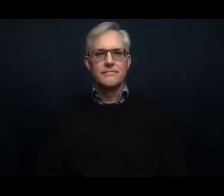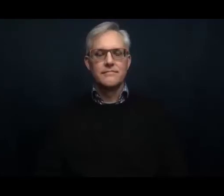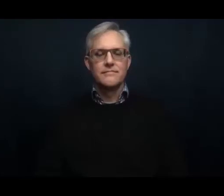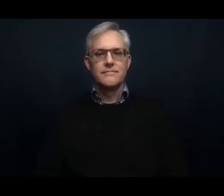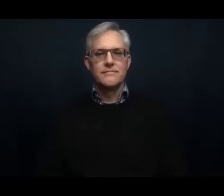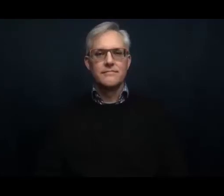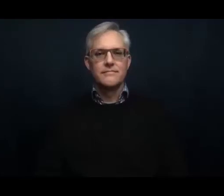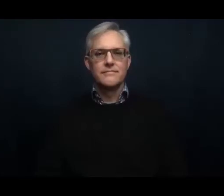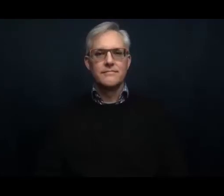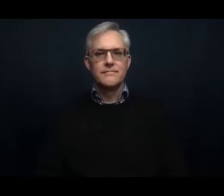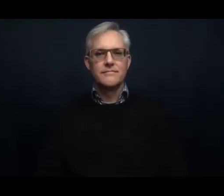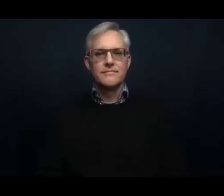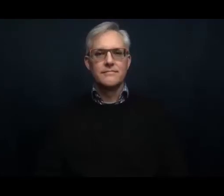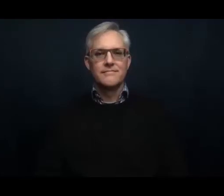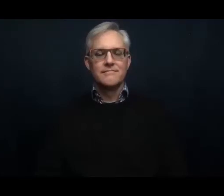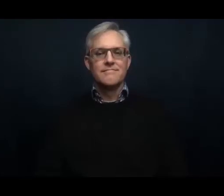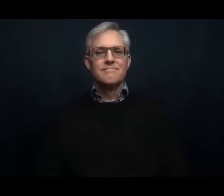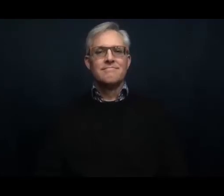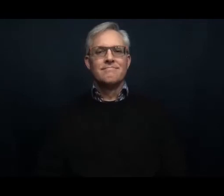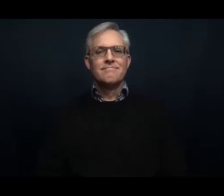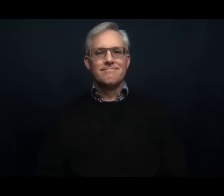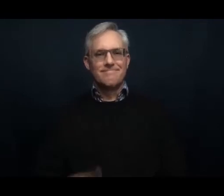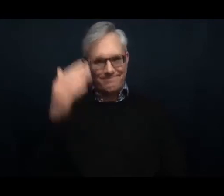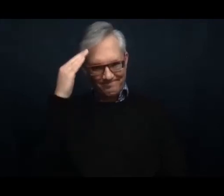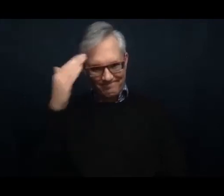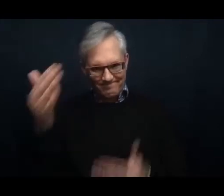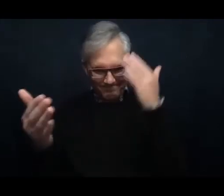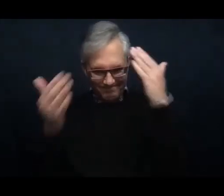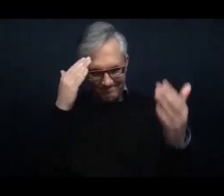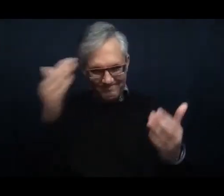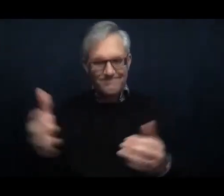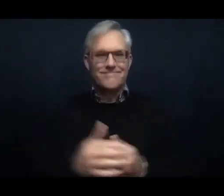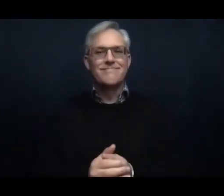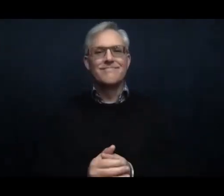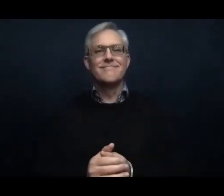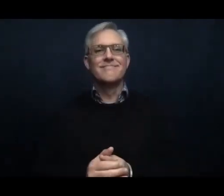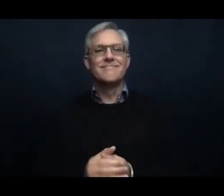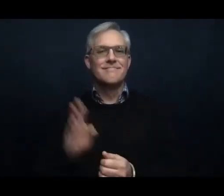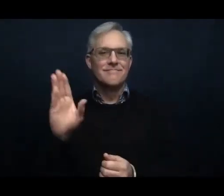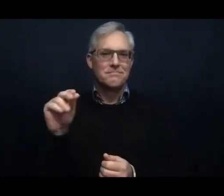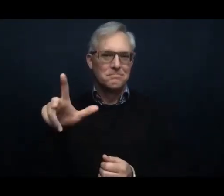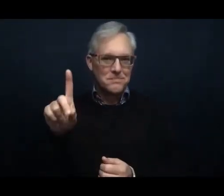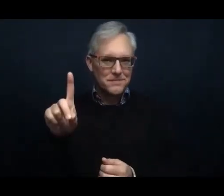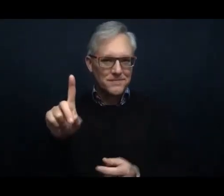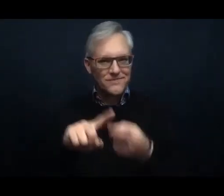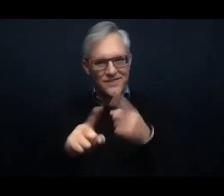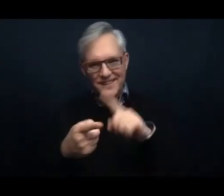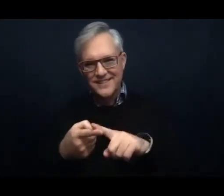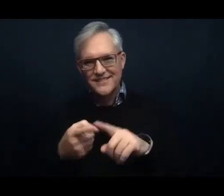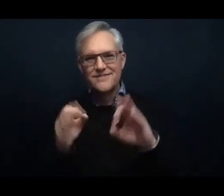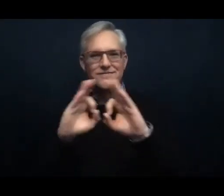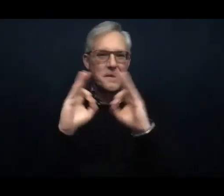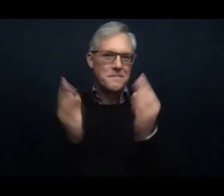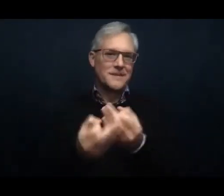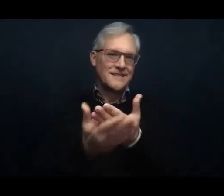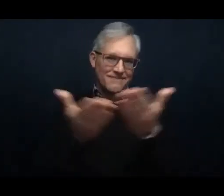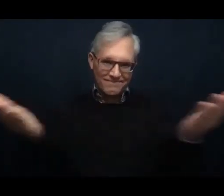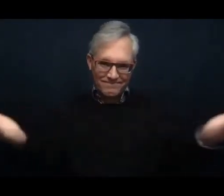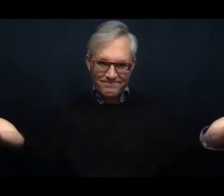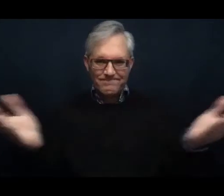Hello my bread of life friends and family. I wanted to make a special